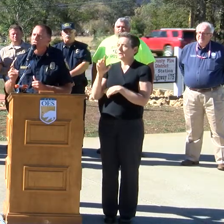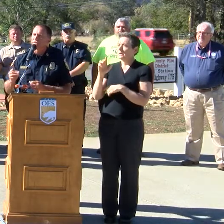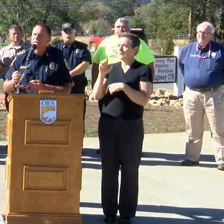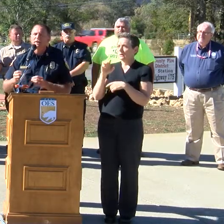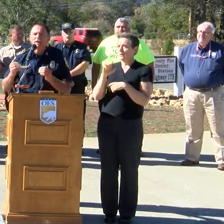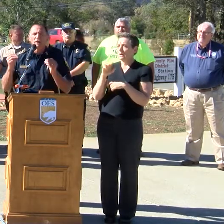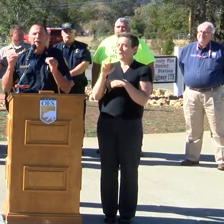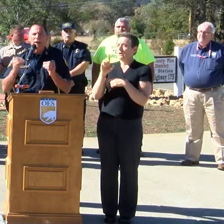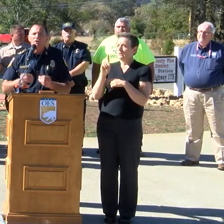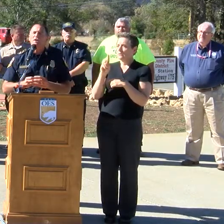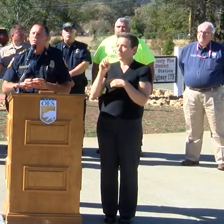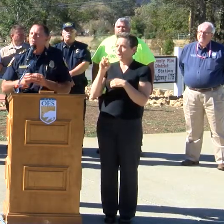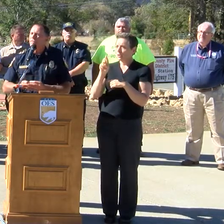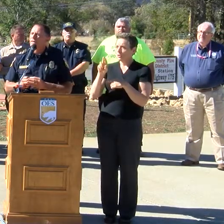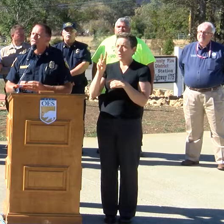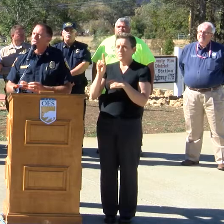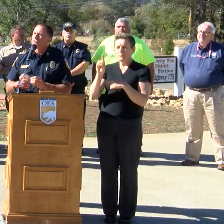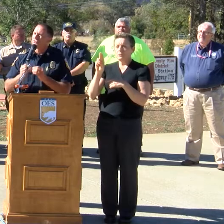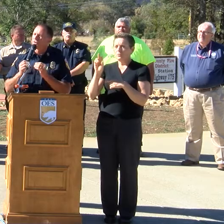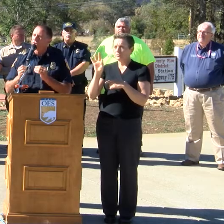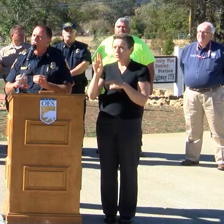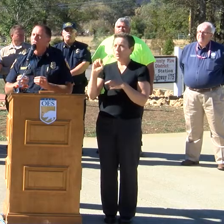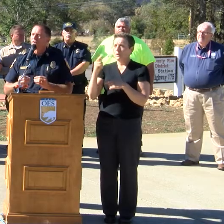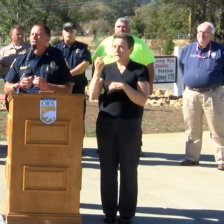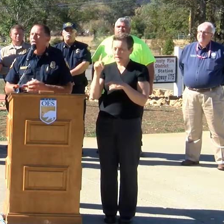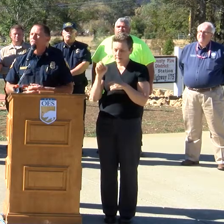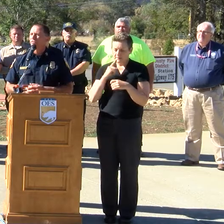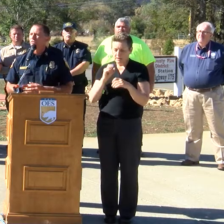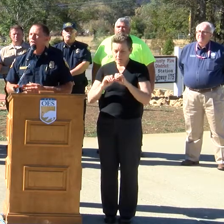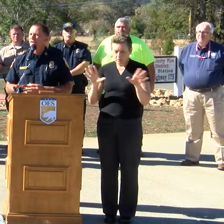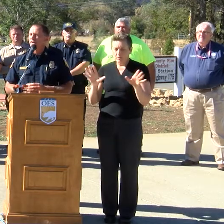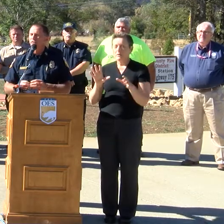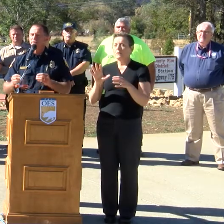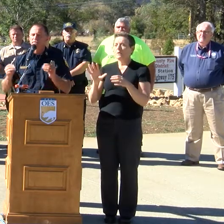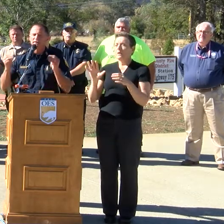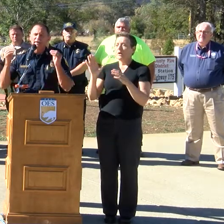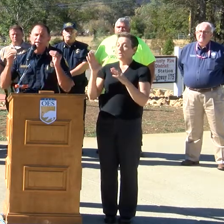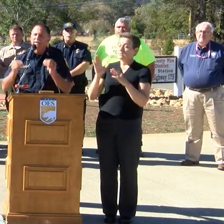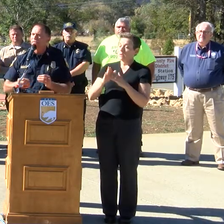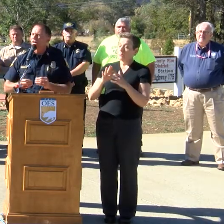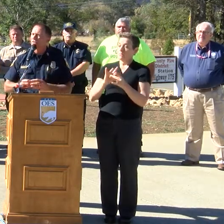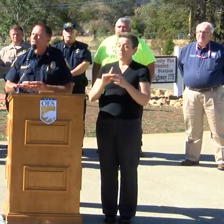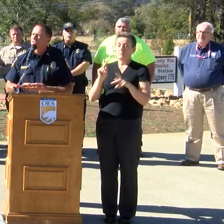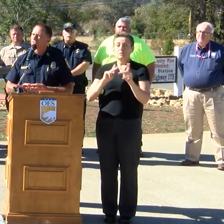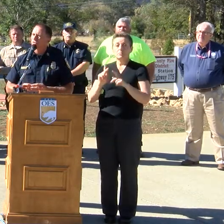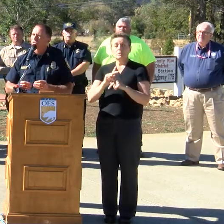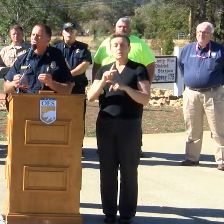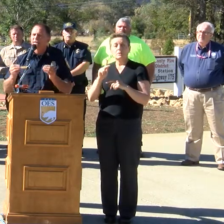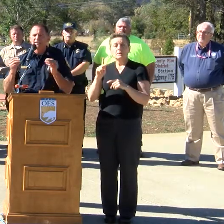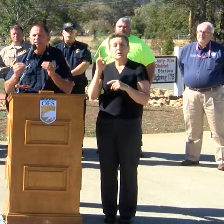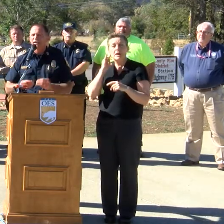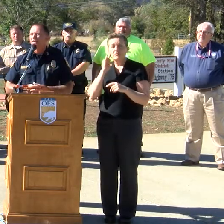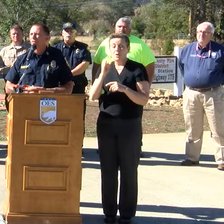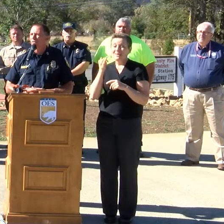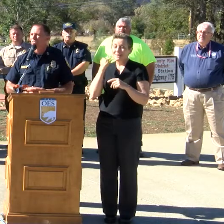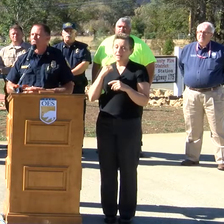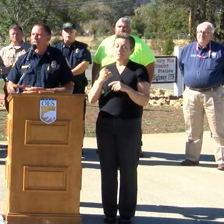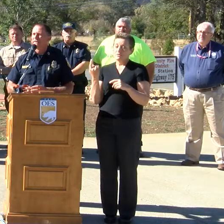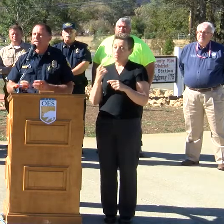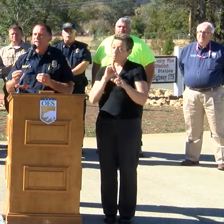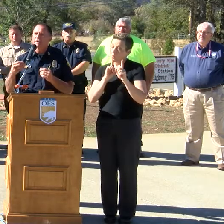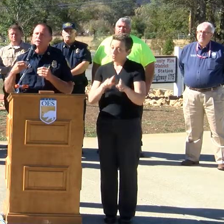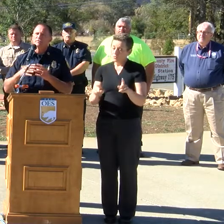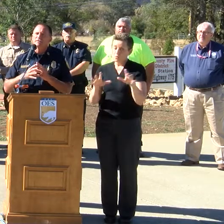very clearly. Our number one message to everyone in California right now is heat evacuation orders, evacuate